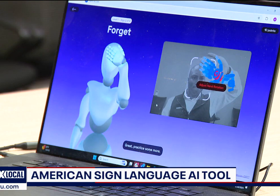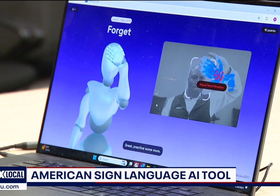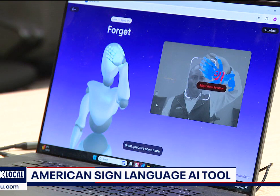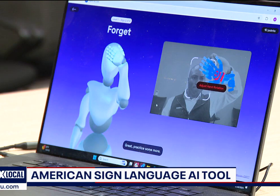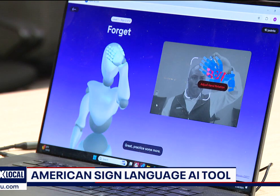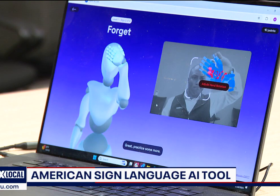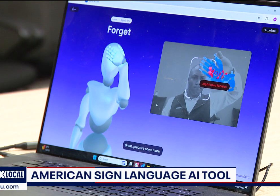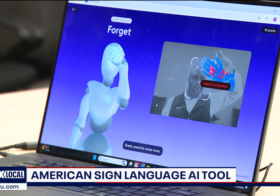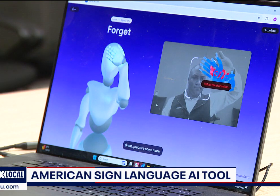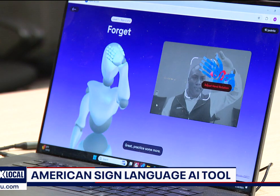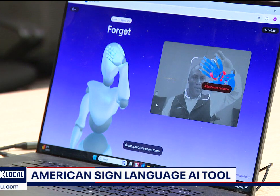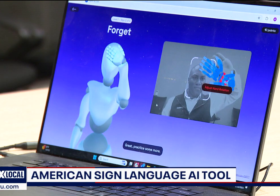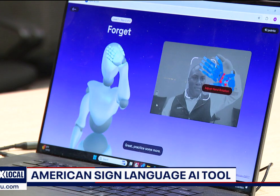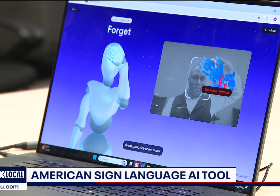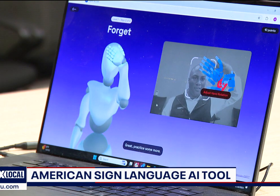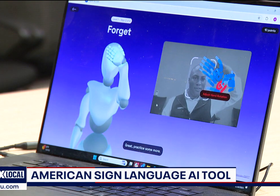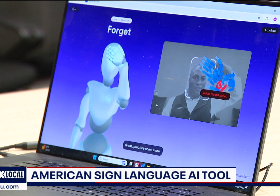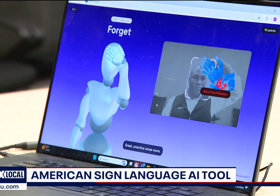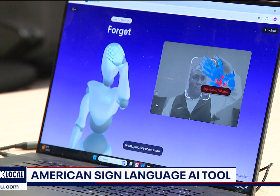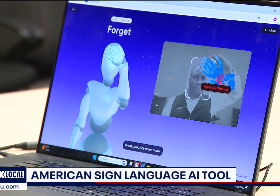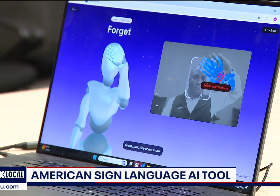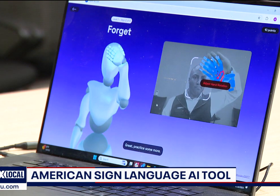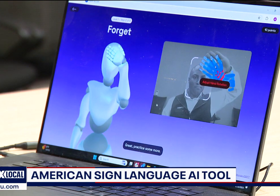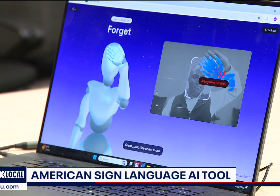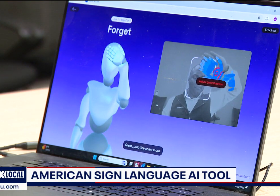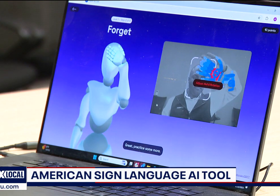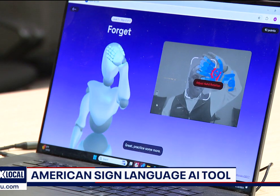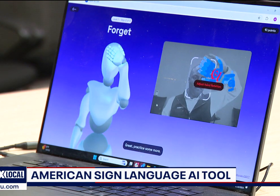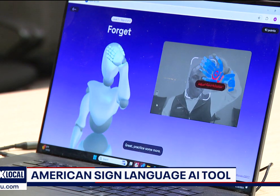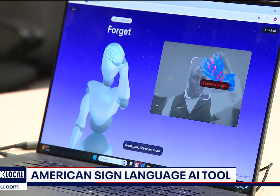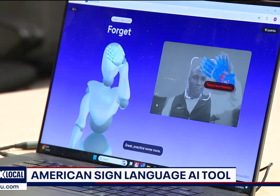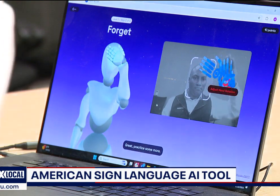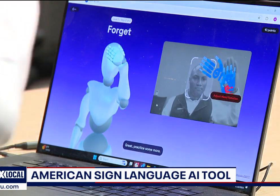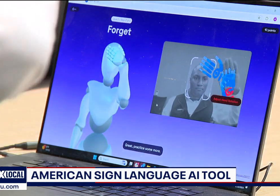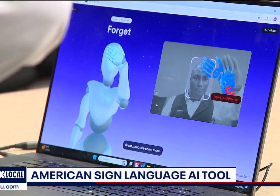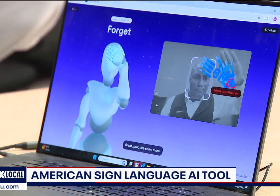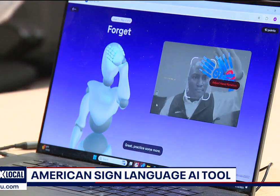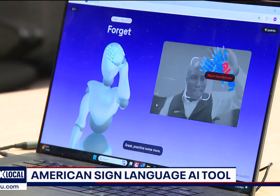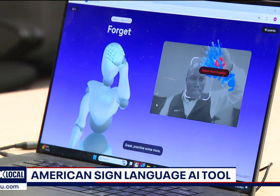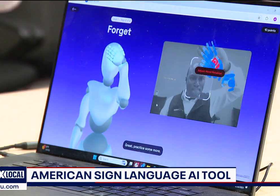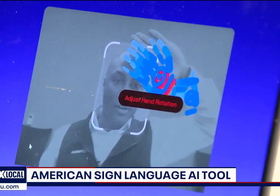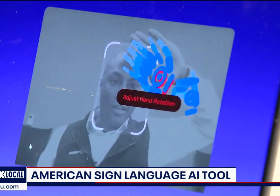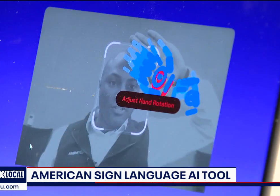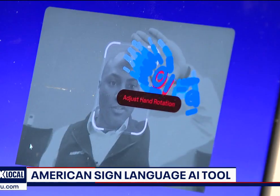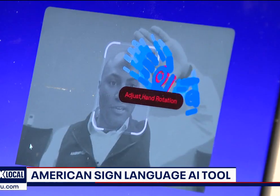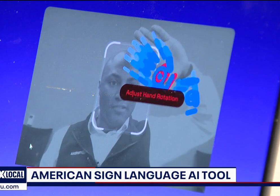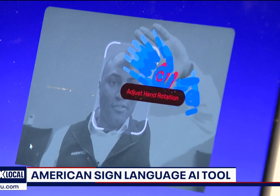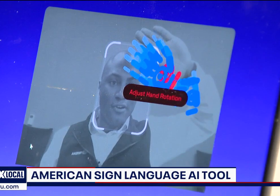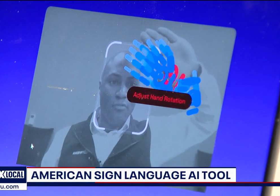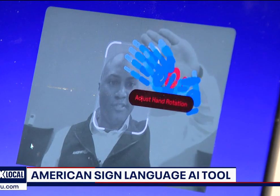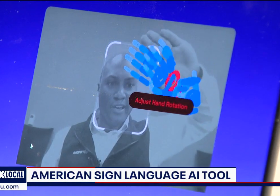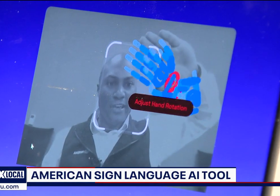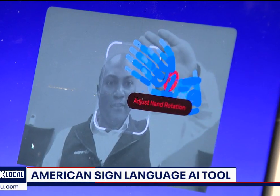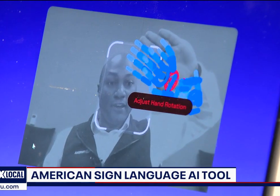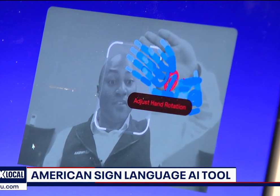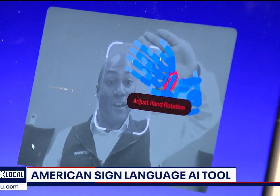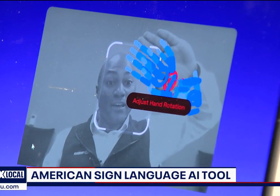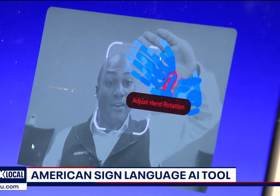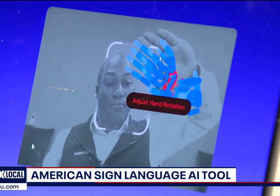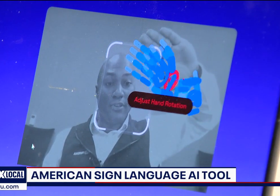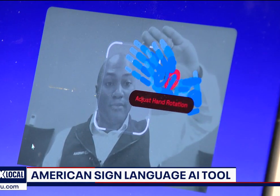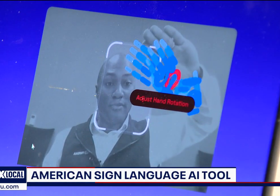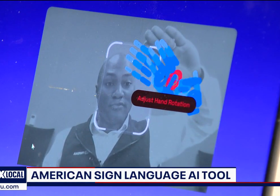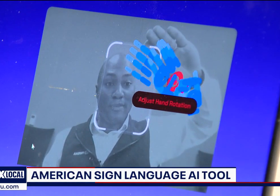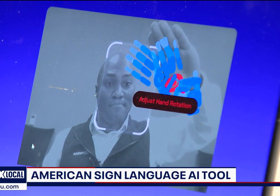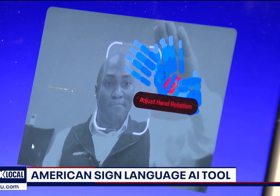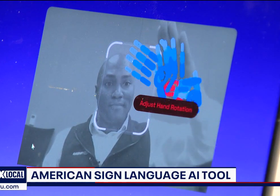lives of the deaf and hard-of-hearing community right away the new program uses AI to teach anyone who wants